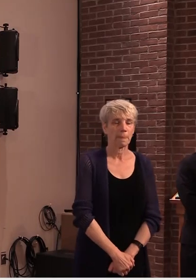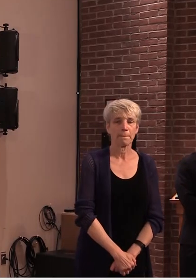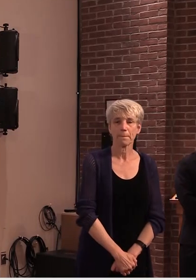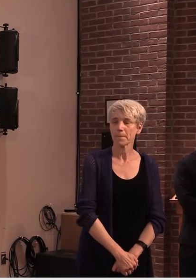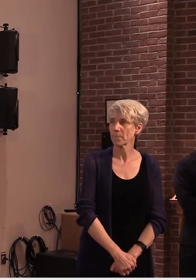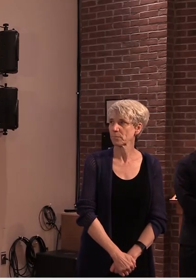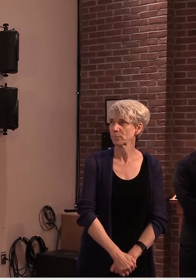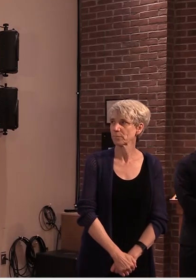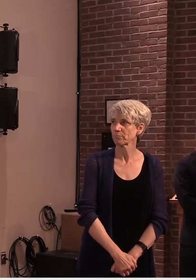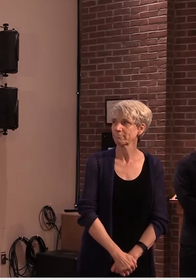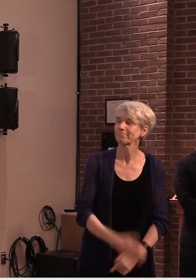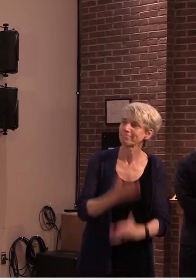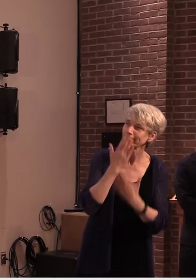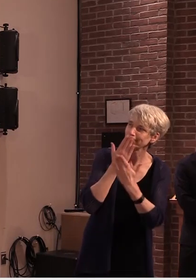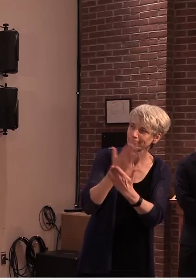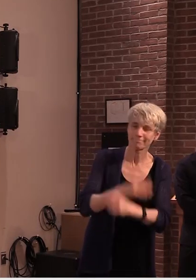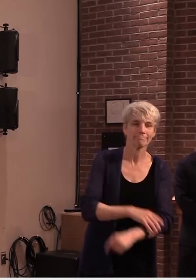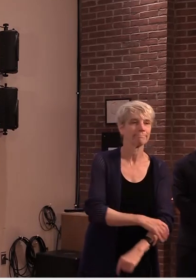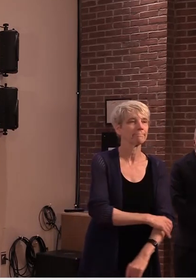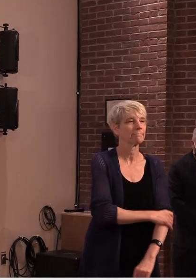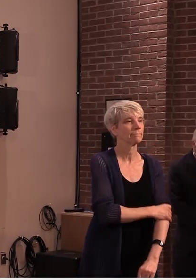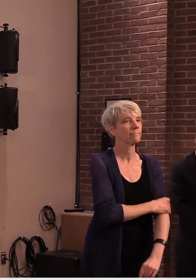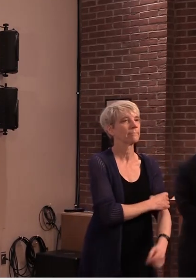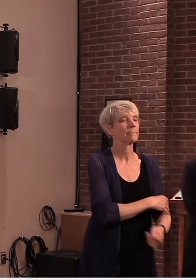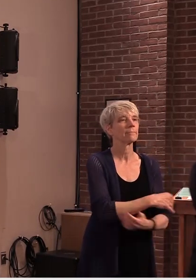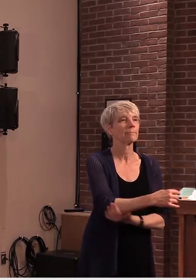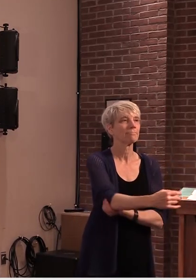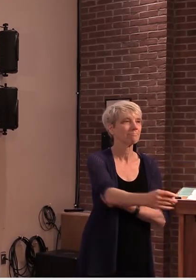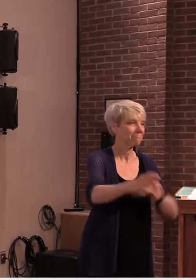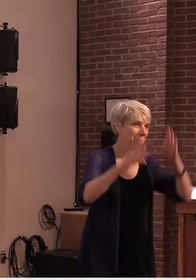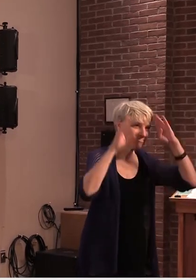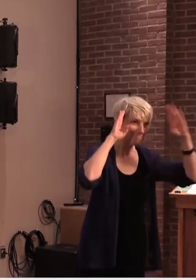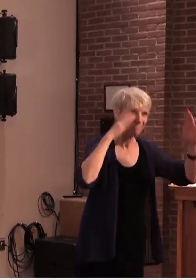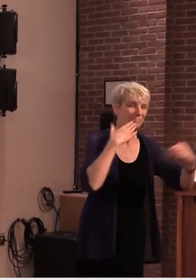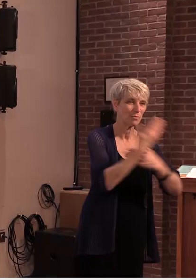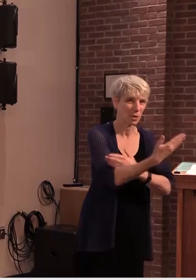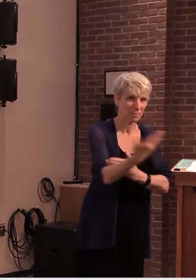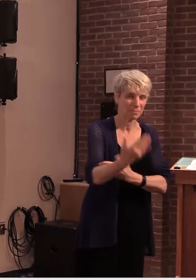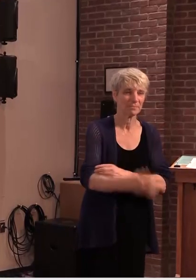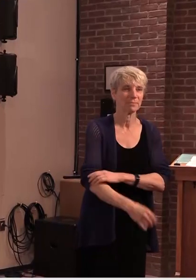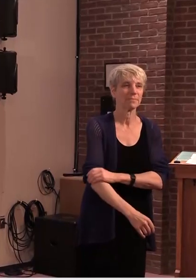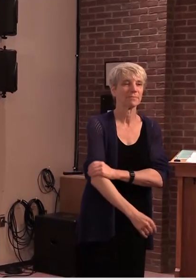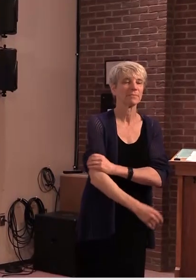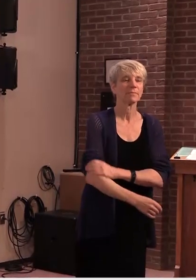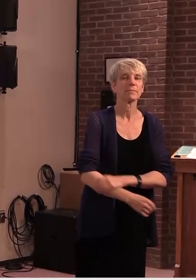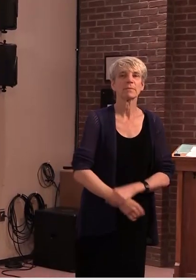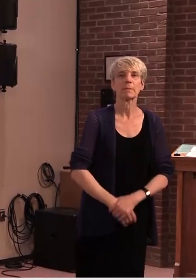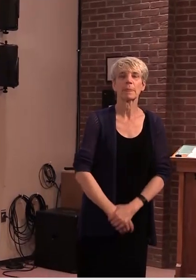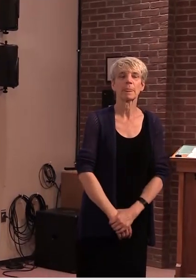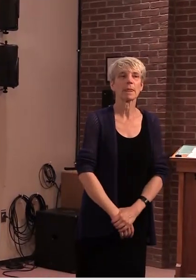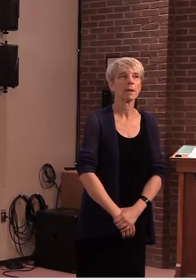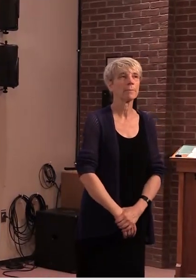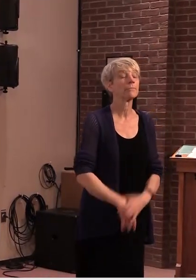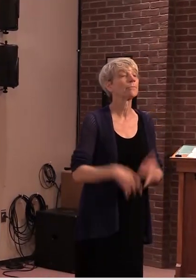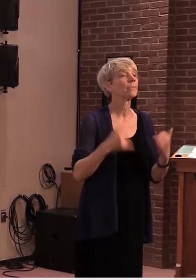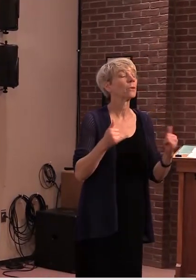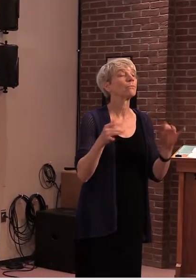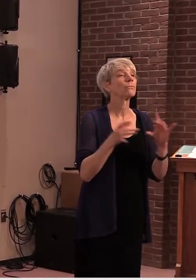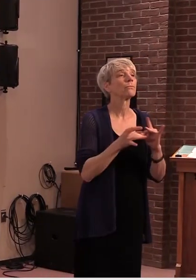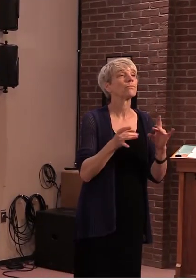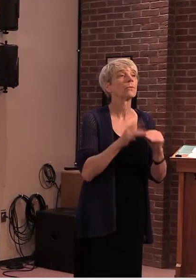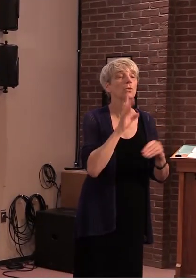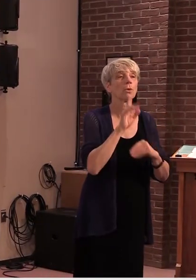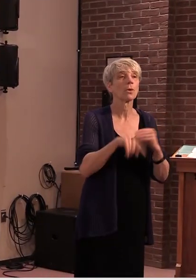thank you dr levine good morning i'd like to take this opportunity to provide an update on the